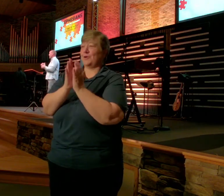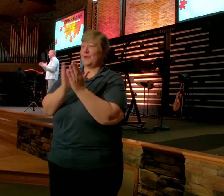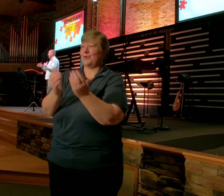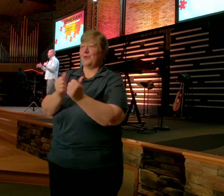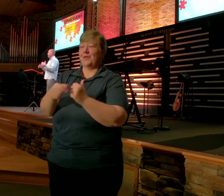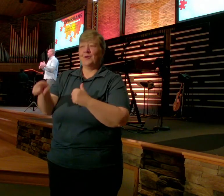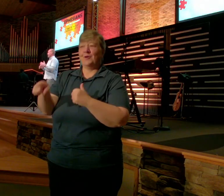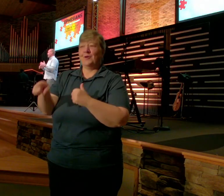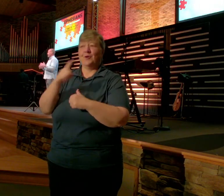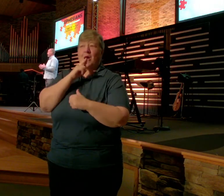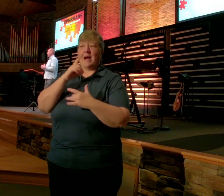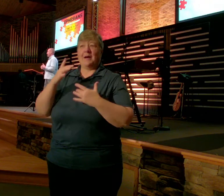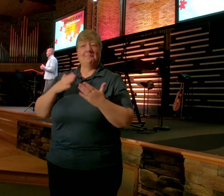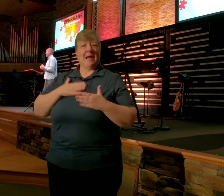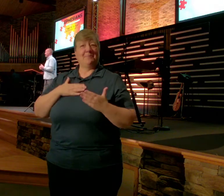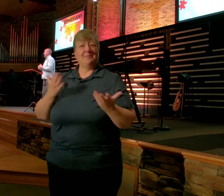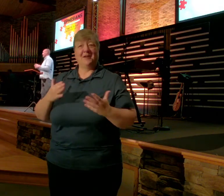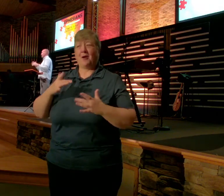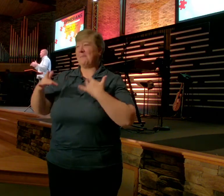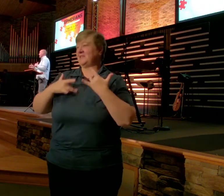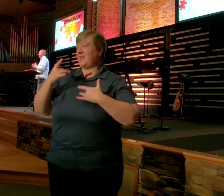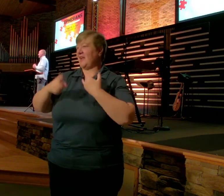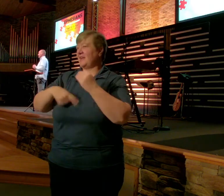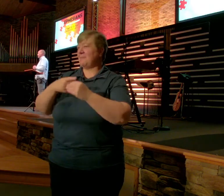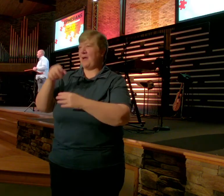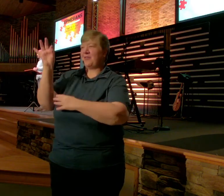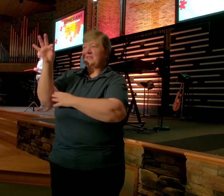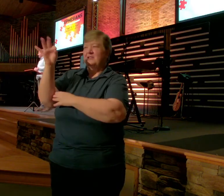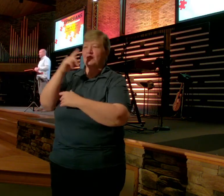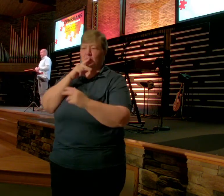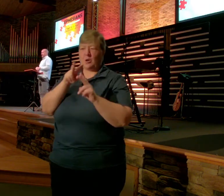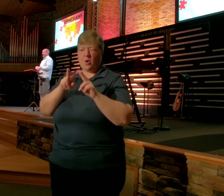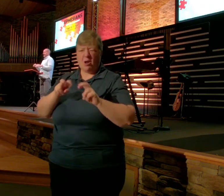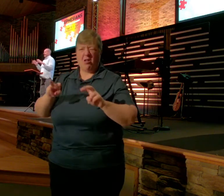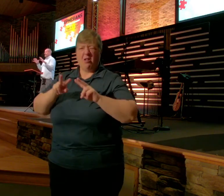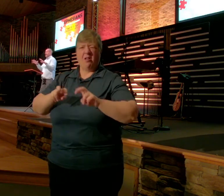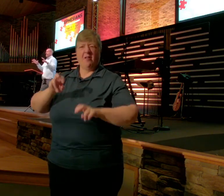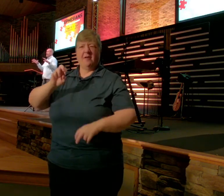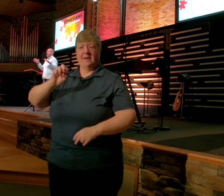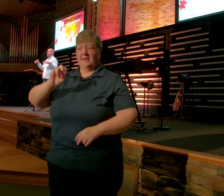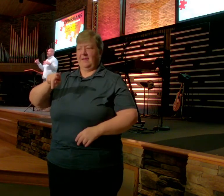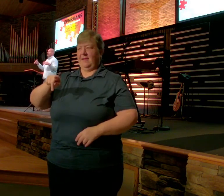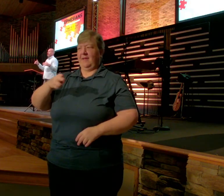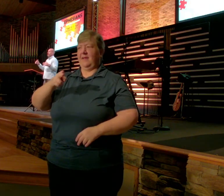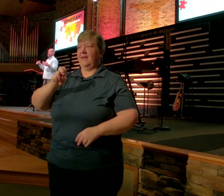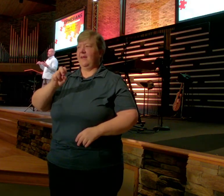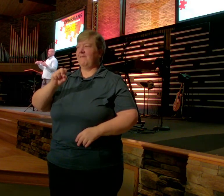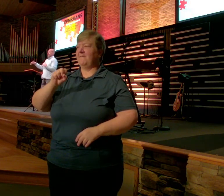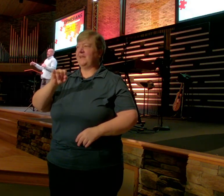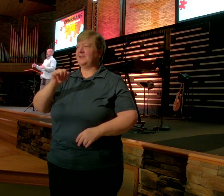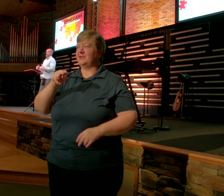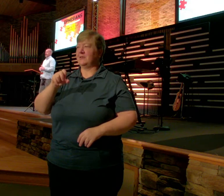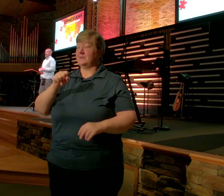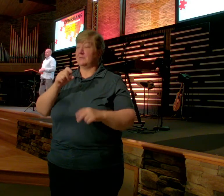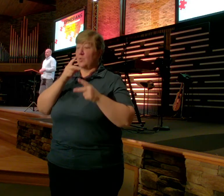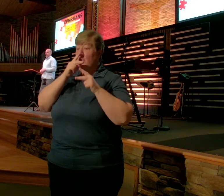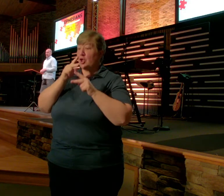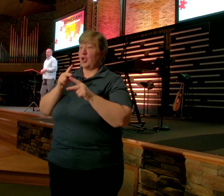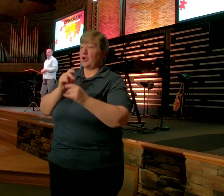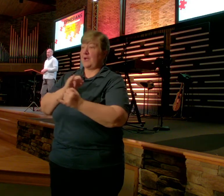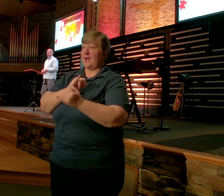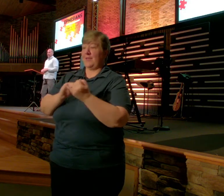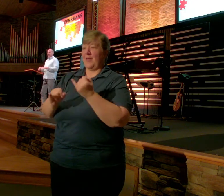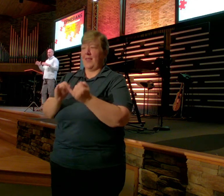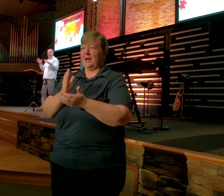excited about this series Where we're digging into the book of Ephesians And today we are going to be looking at the last half of chapter